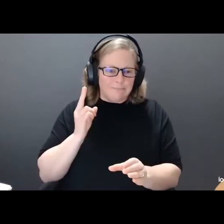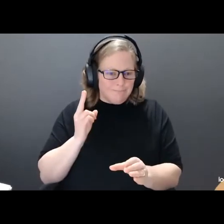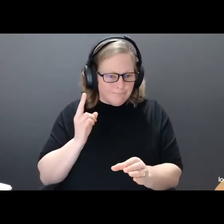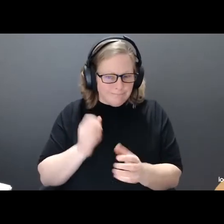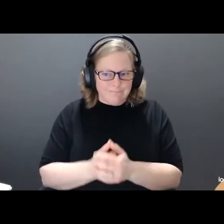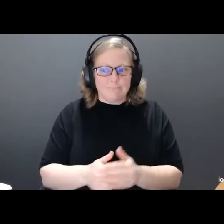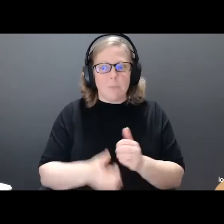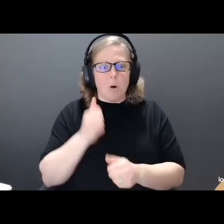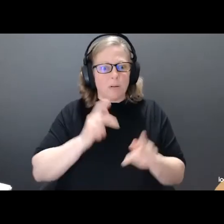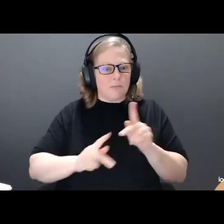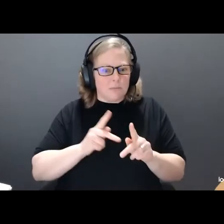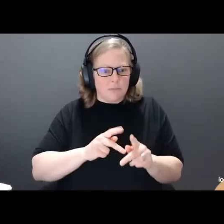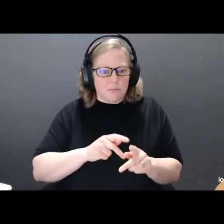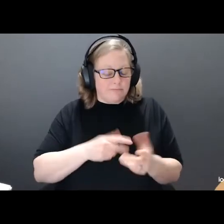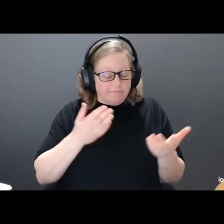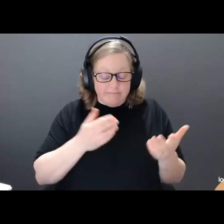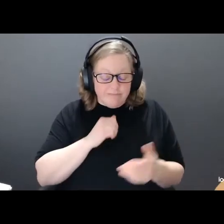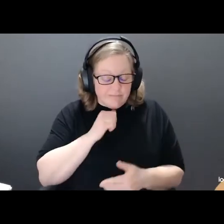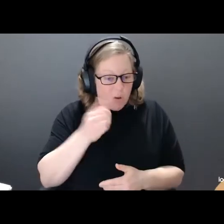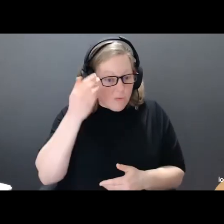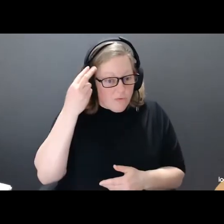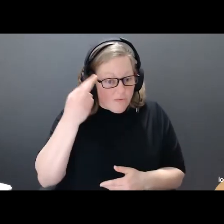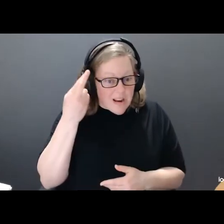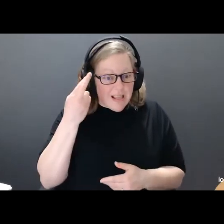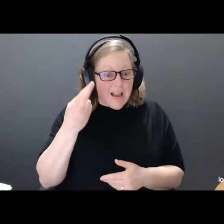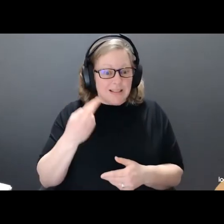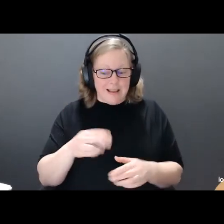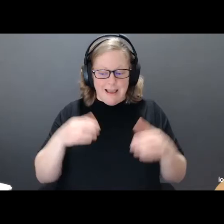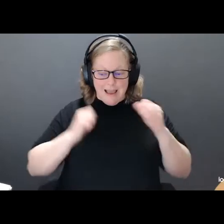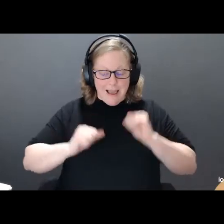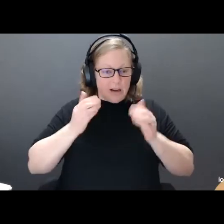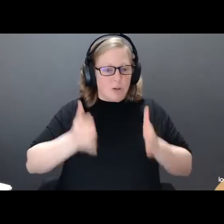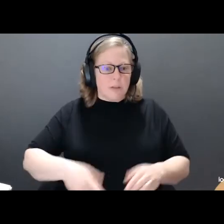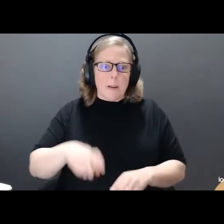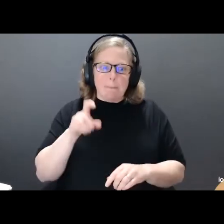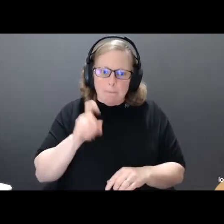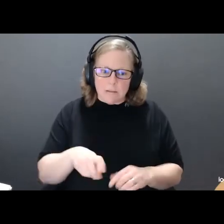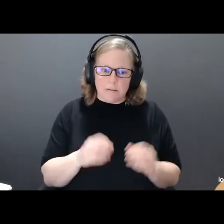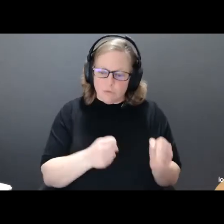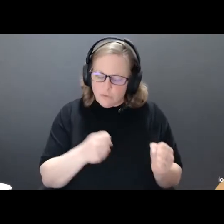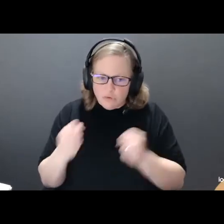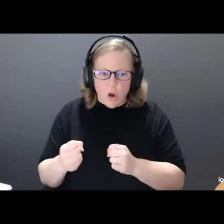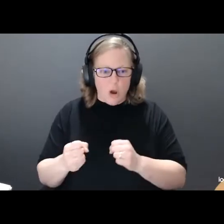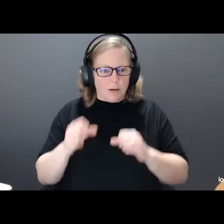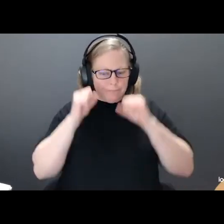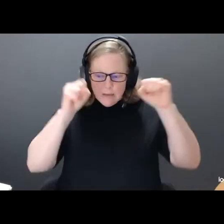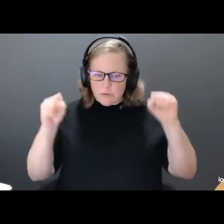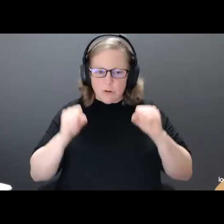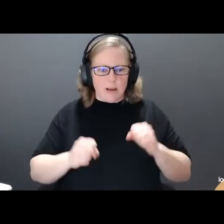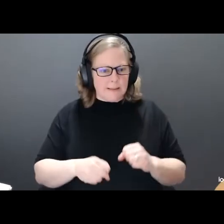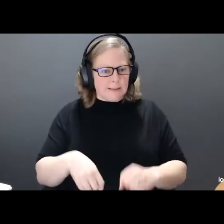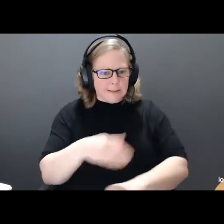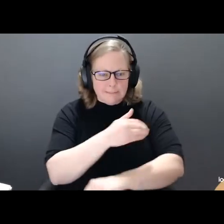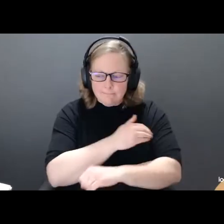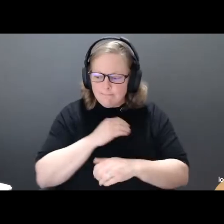incredibly physically fit actors are, how they need to be in order to do their jobs. Even voice classes in theatre